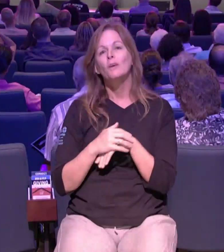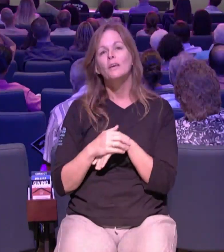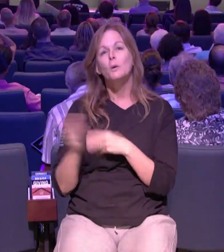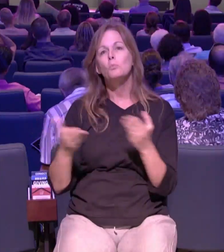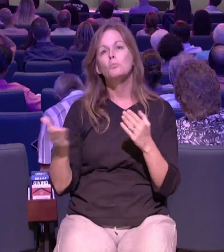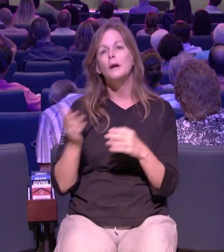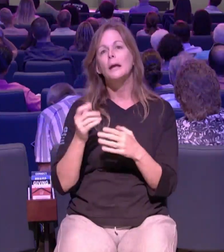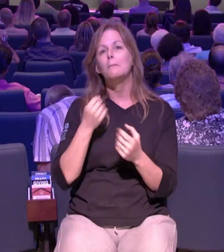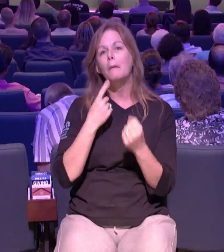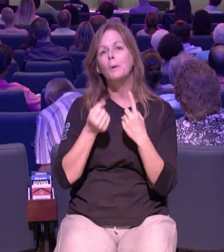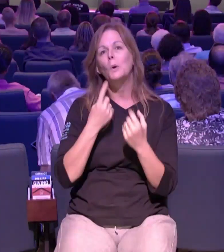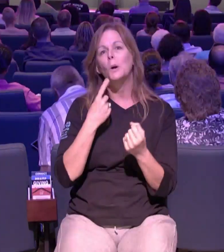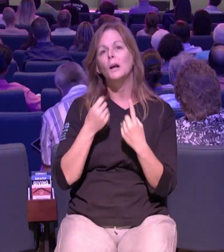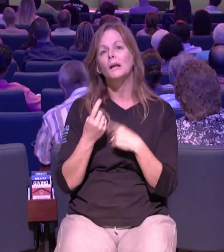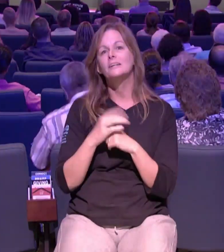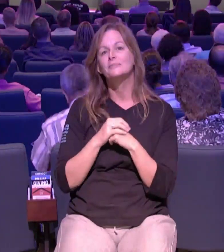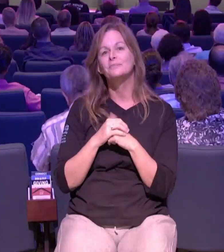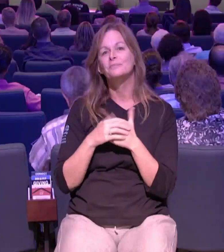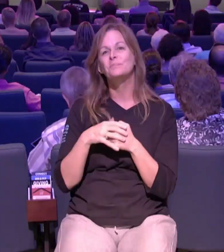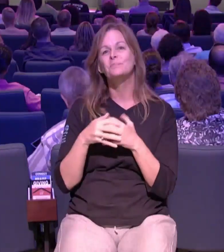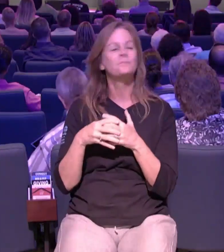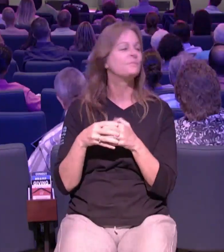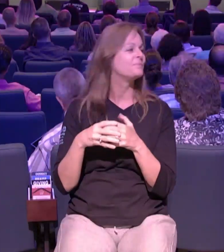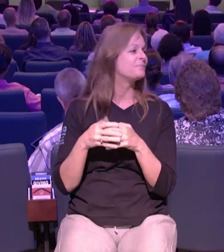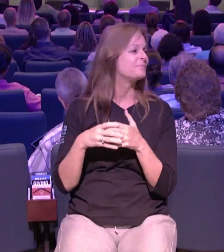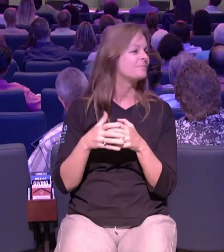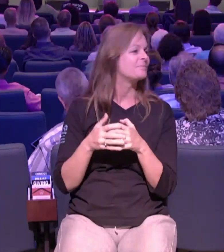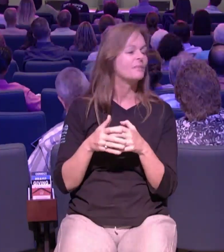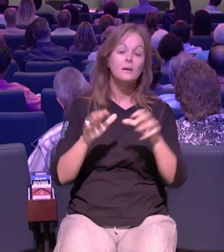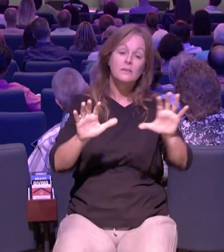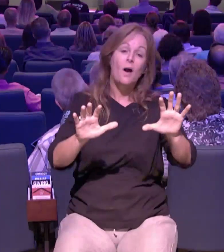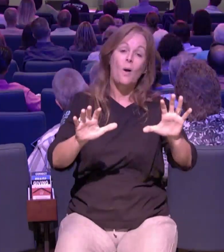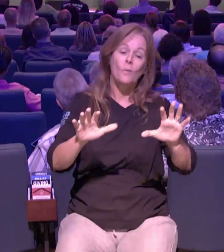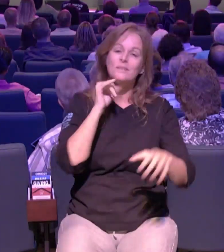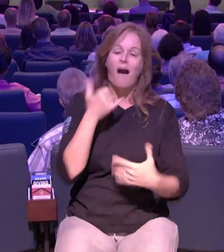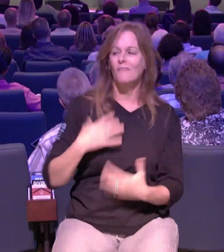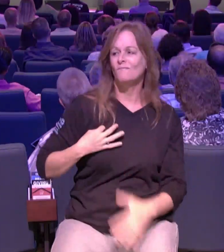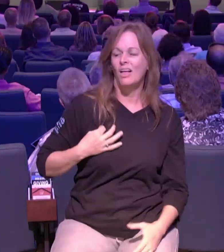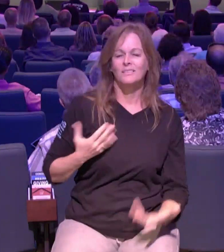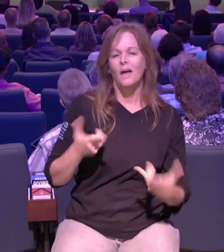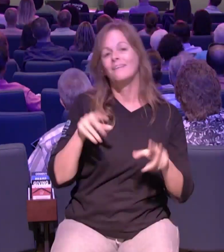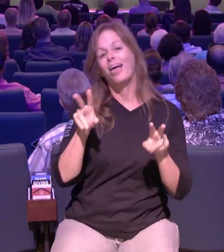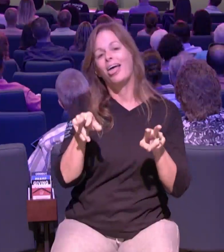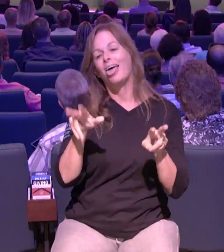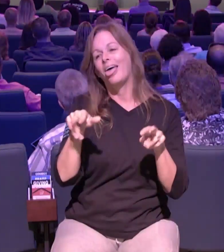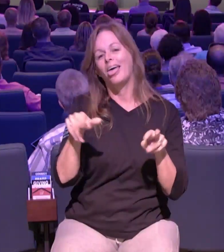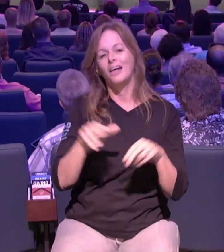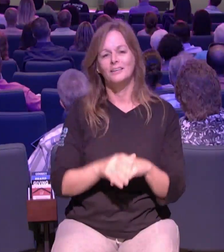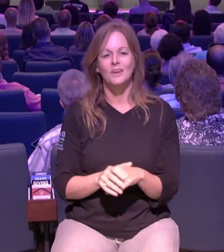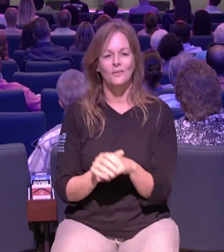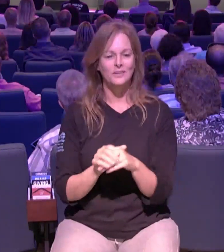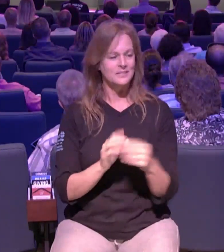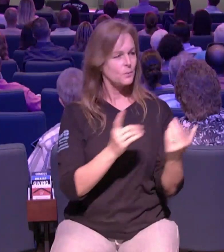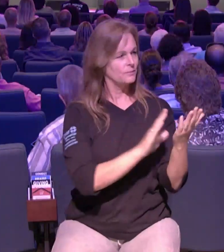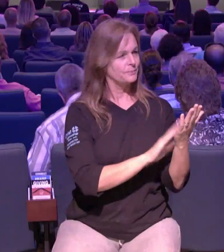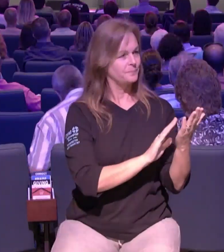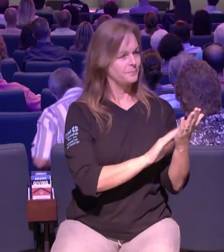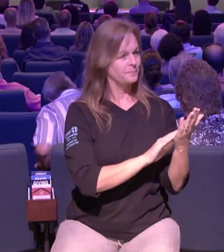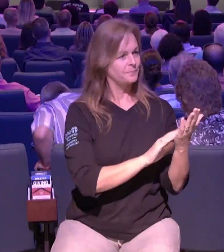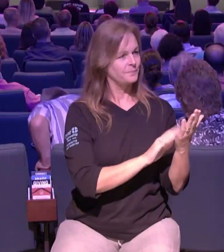we need you to jump it we don't have any more spectator seats available i'm just saying okay and that was a golf clap there it was like we we got a lot